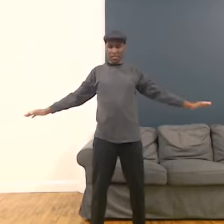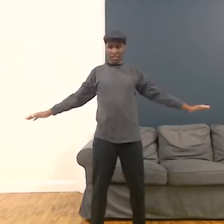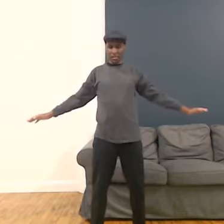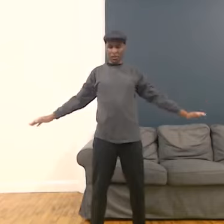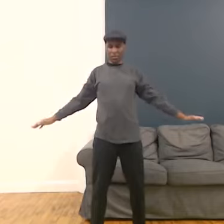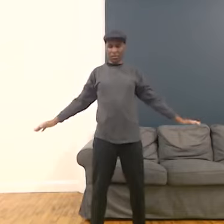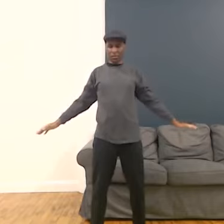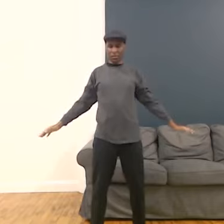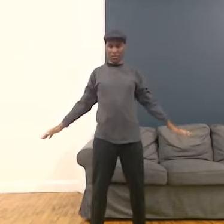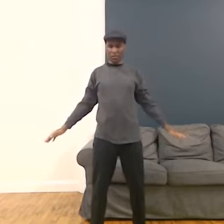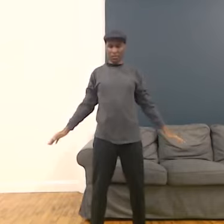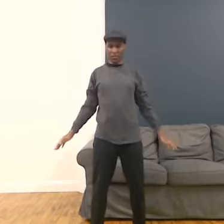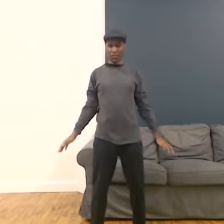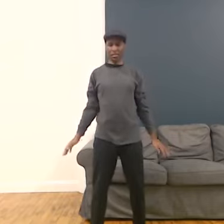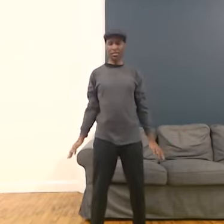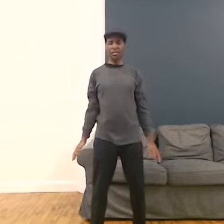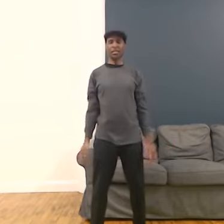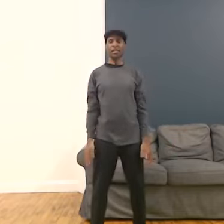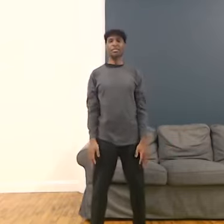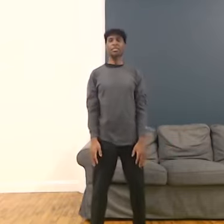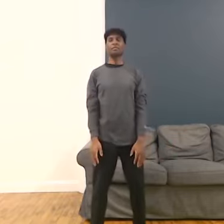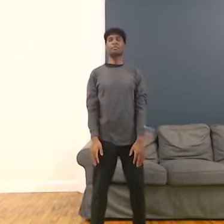There. And we start that movement. Inhale, hands up.